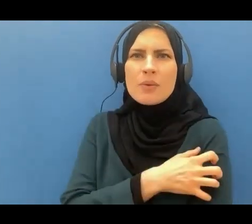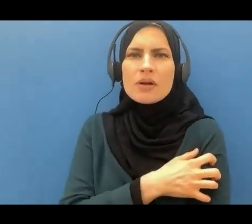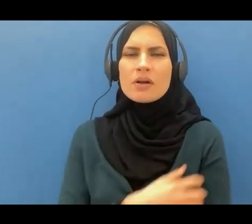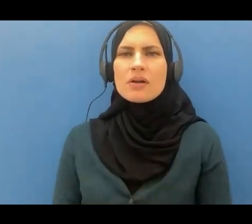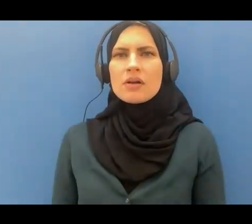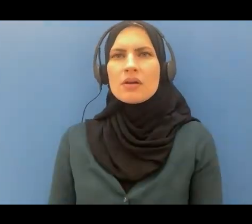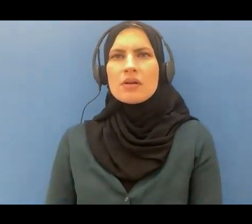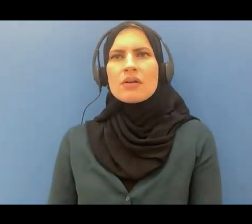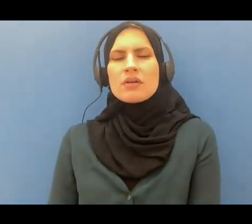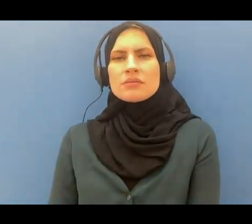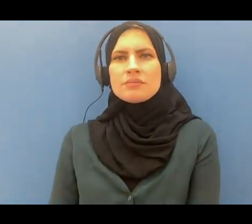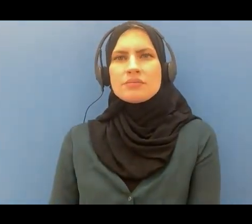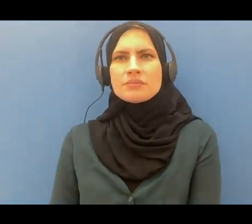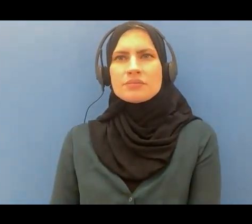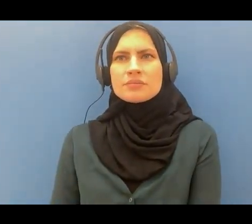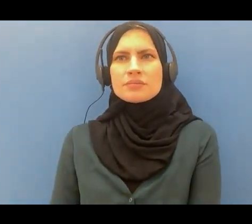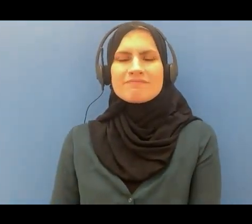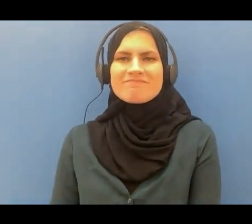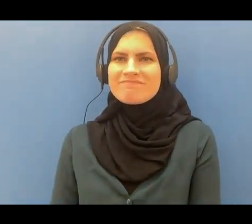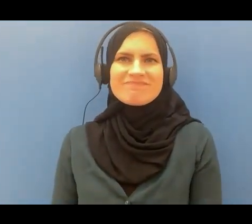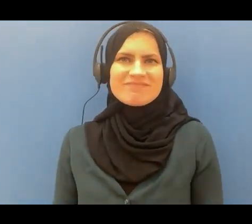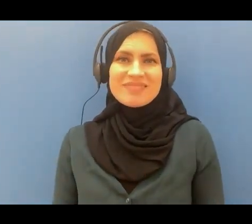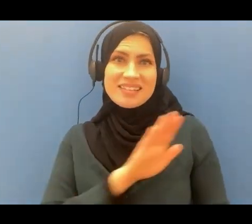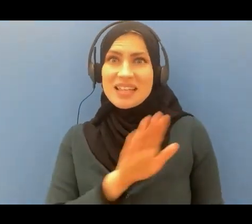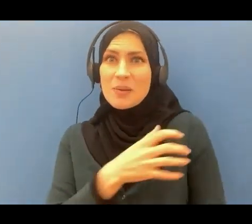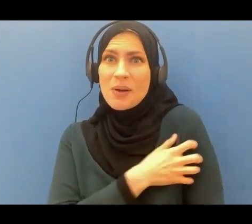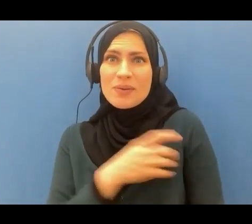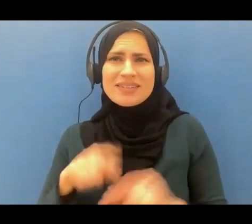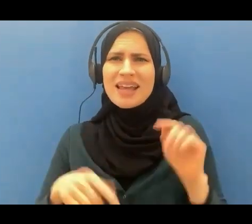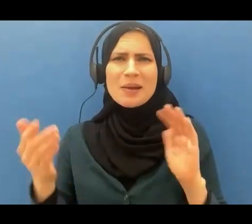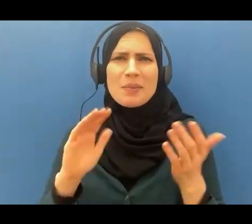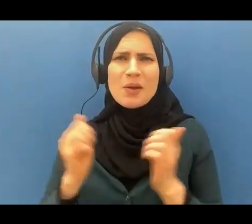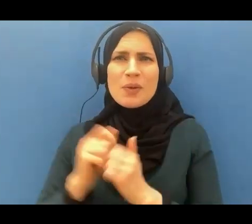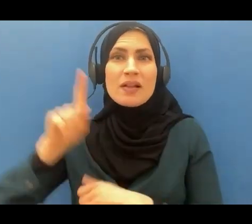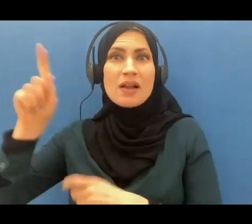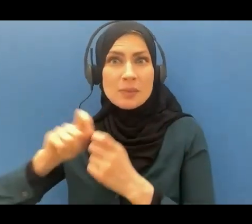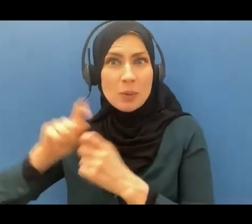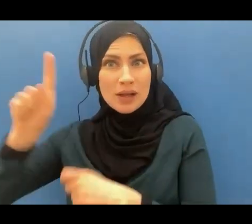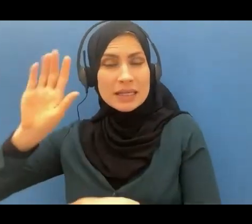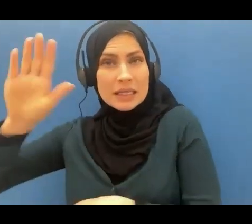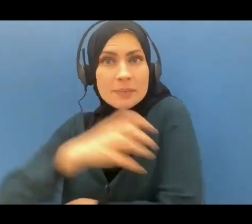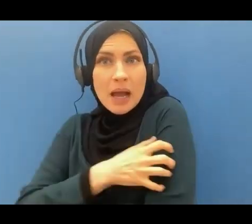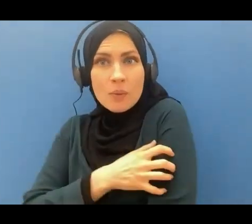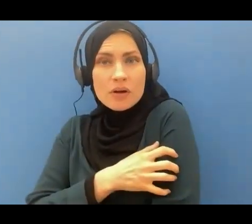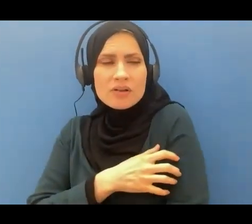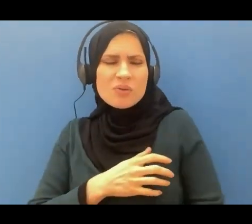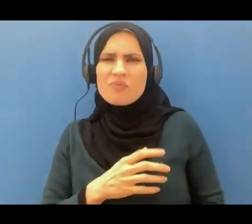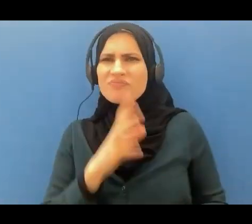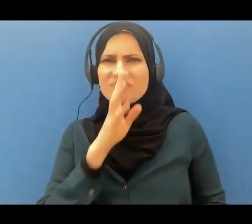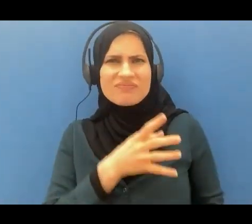you can't even compare this with the power of Allah so just leave them to enjoy themselves here